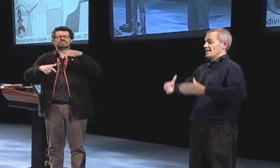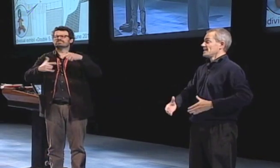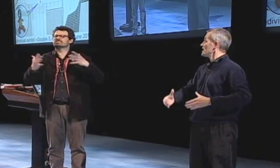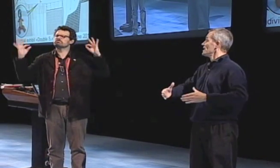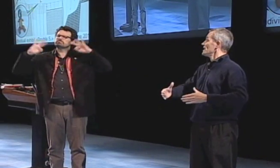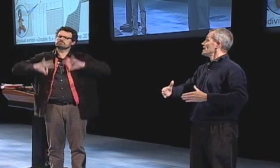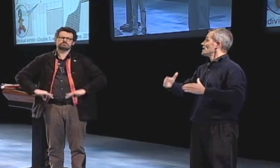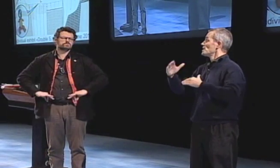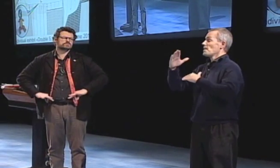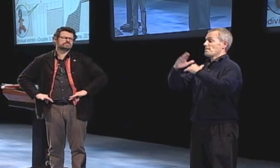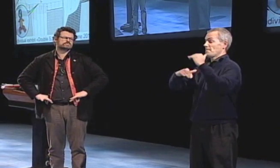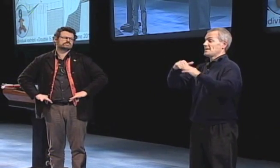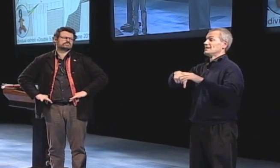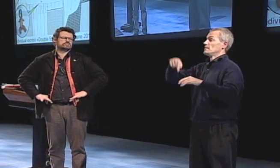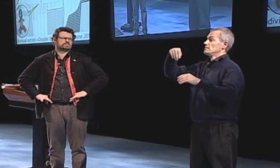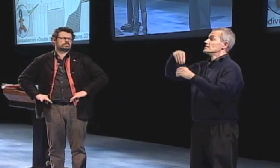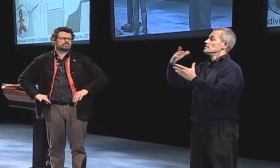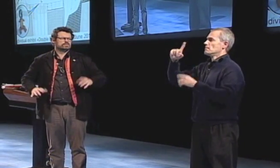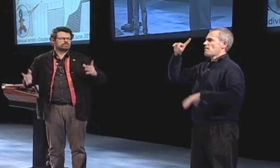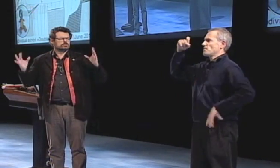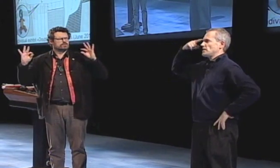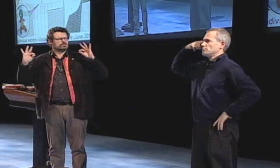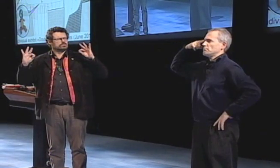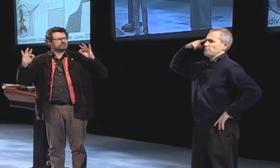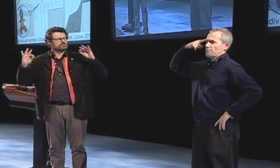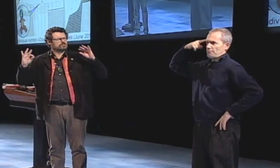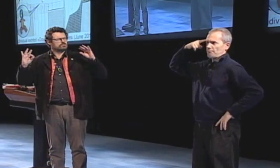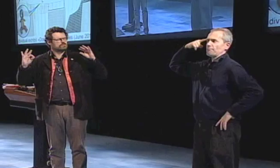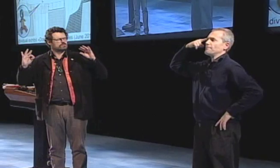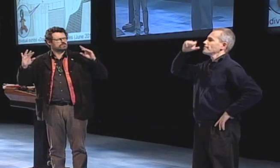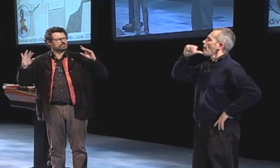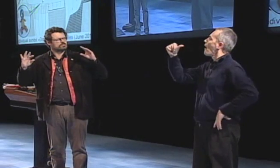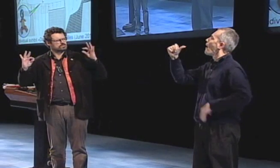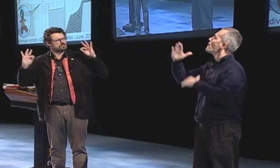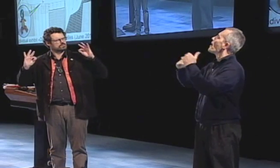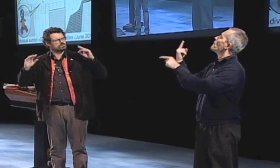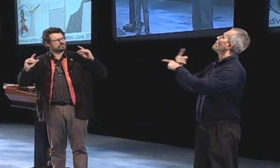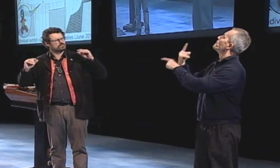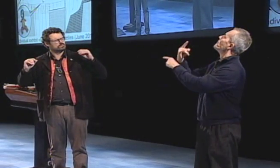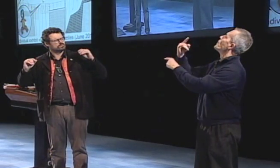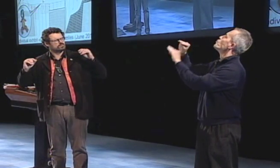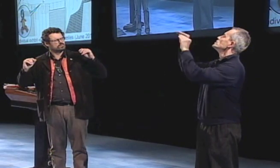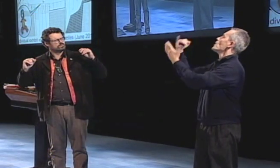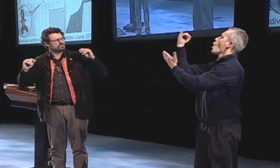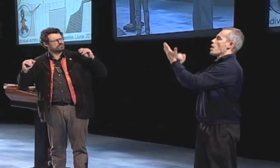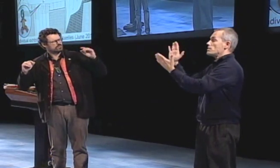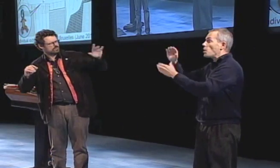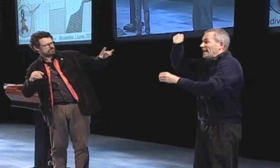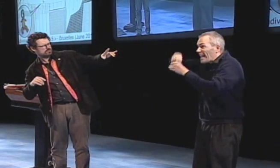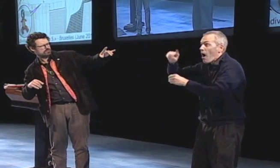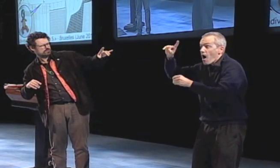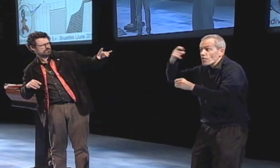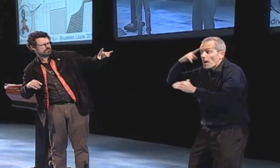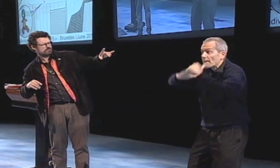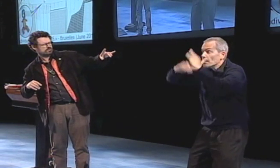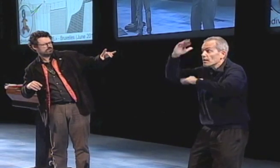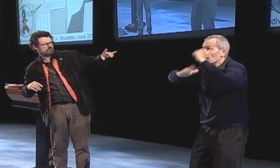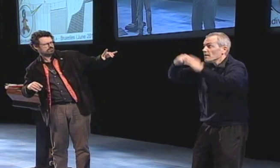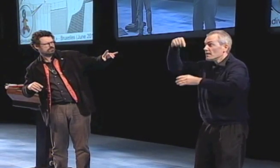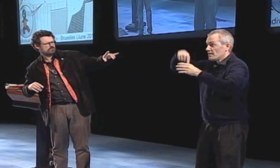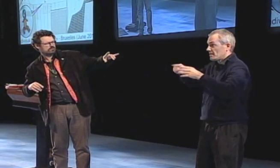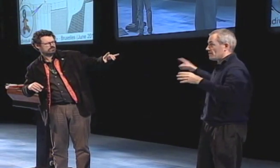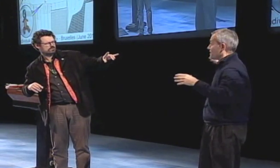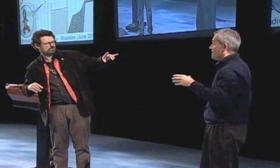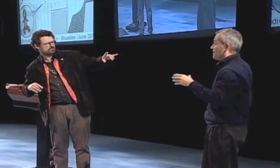the building was quite extensive this isn't a government building this isn't just some building that was a